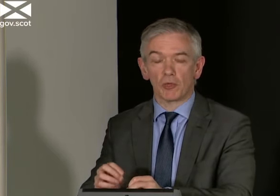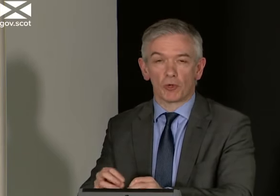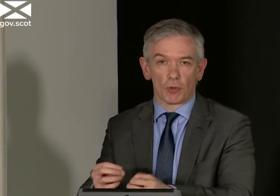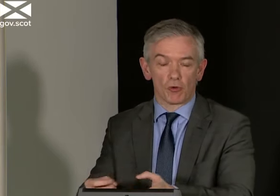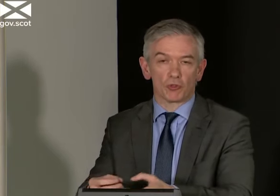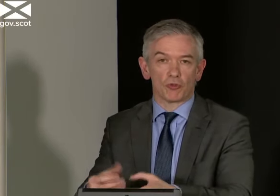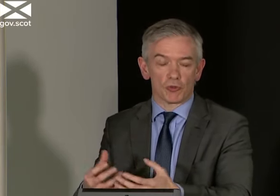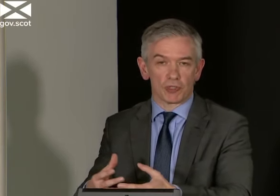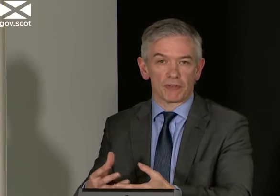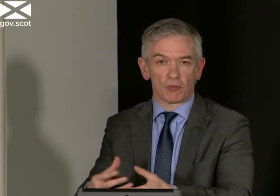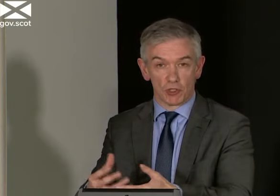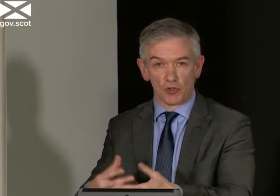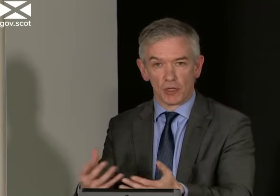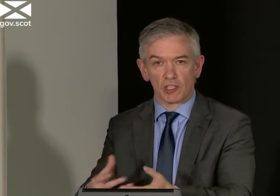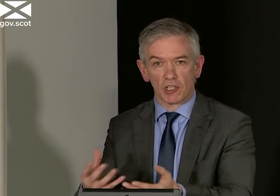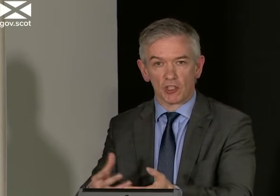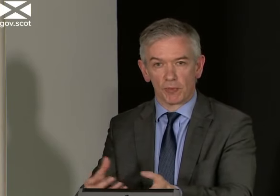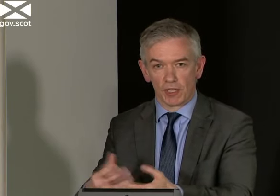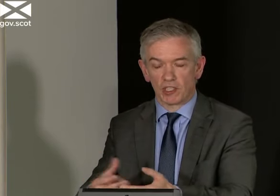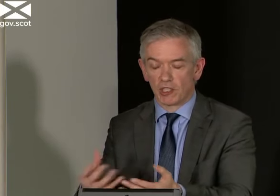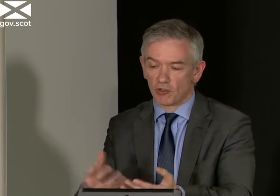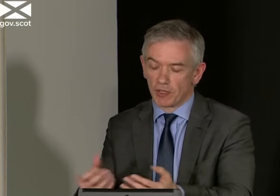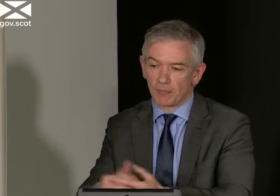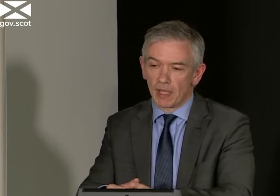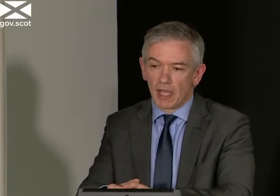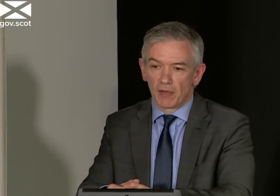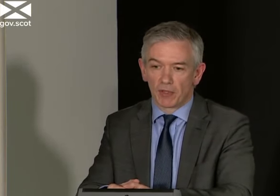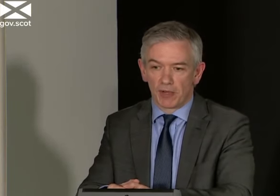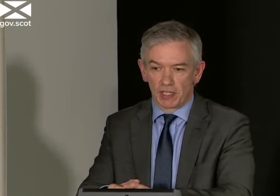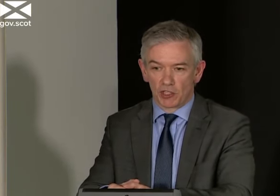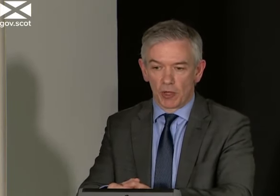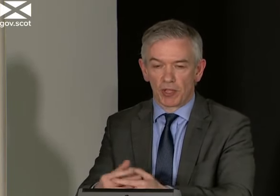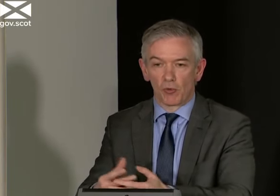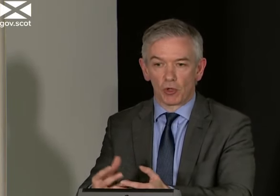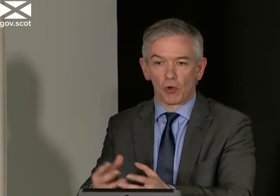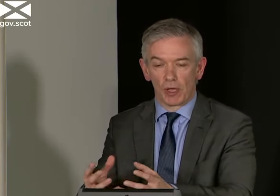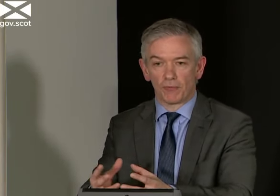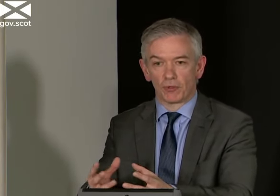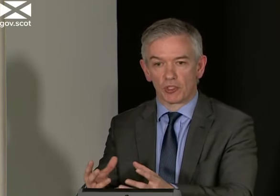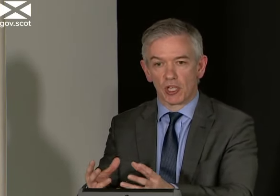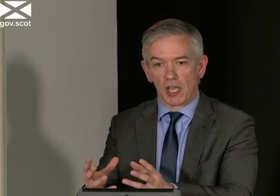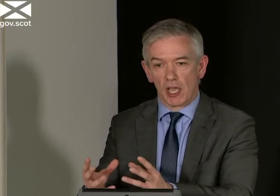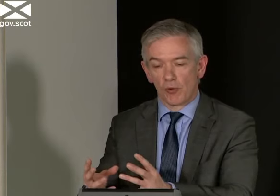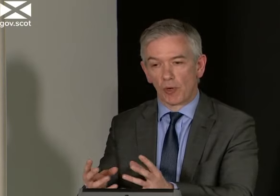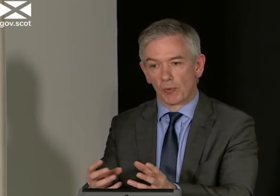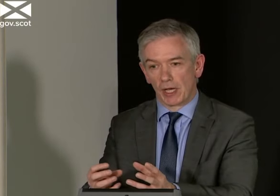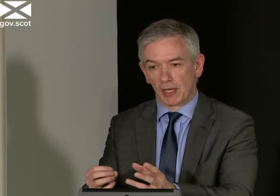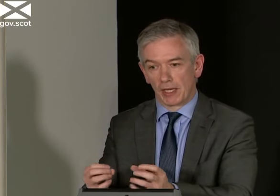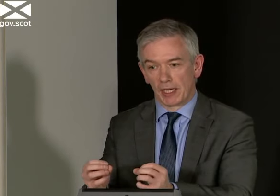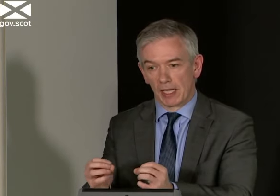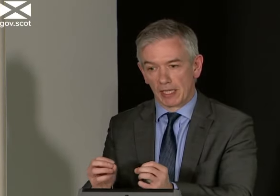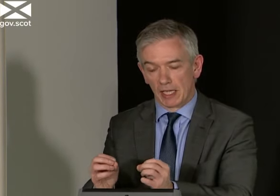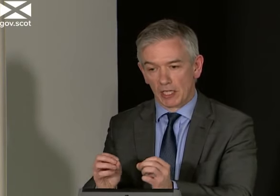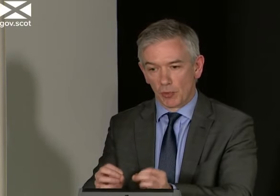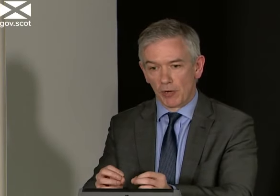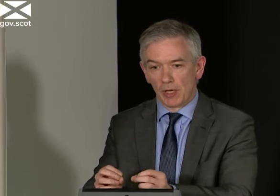importantly, what it will also do is it will drive down this new incidence number, the incidence rate for the virus as well, and that will all influence where we are